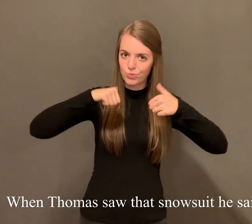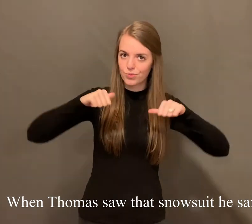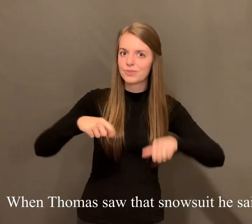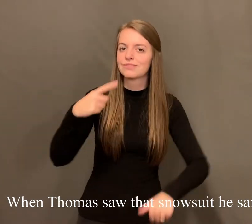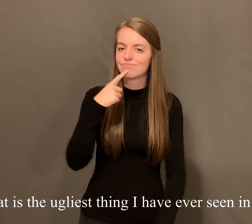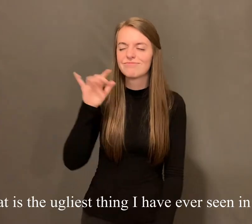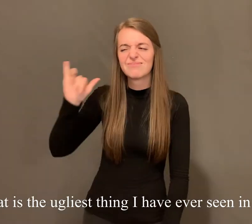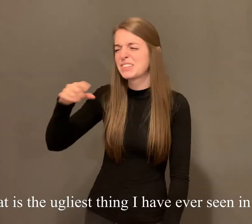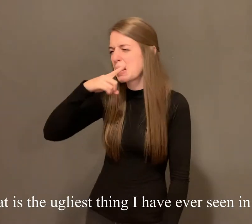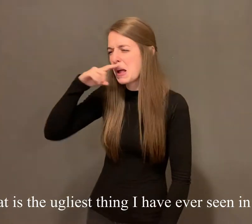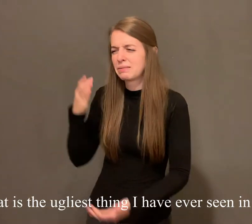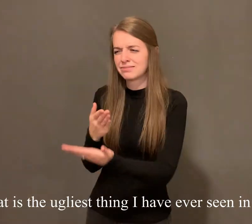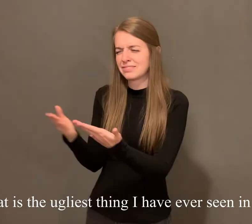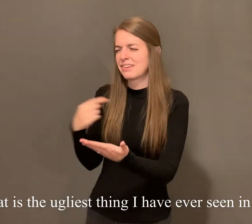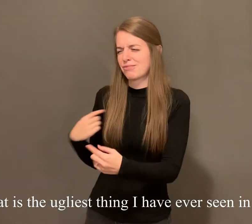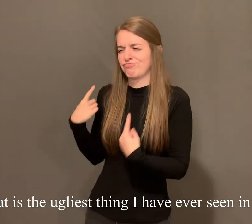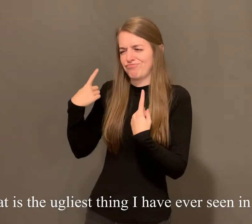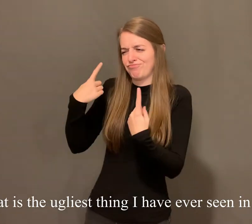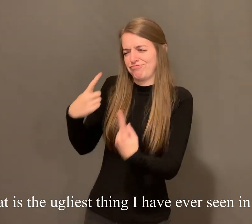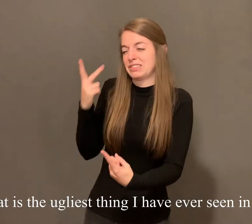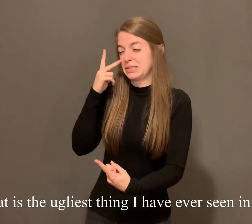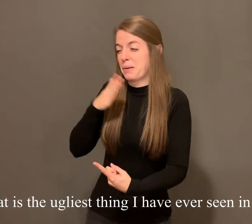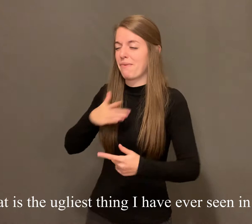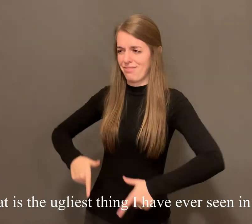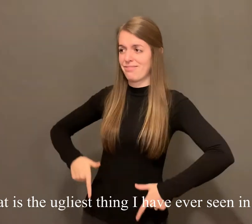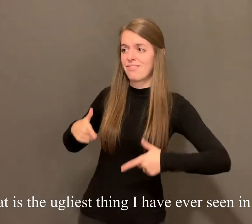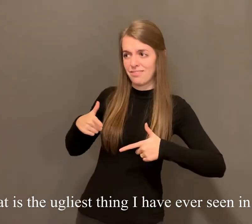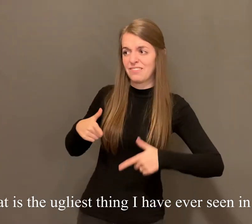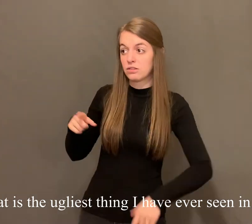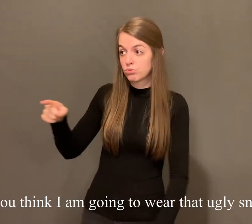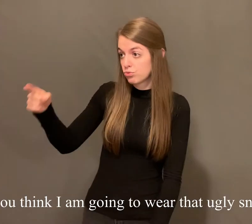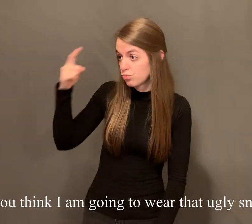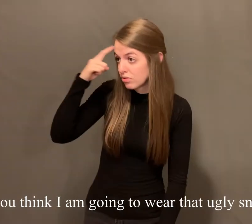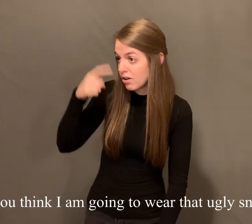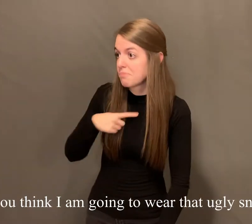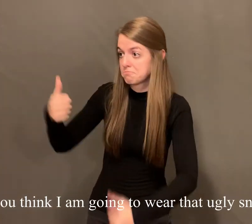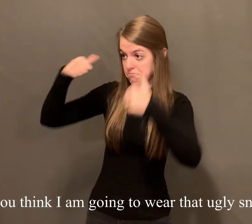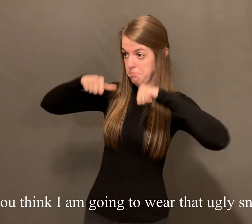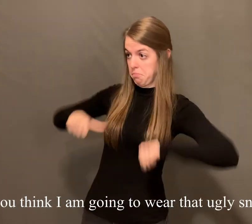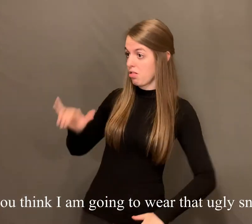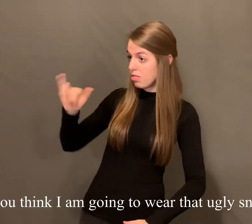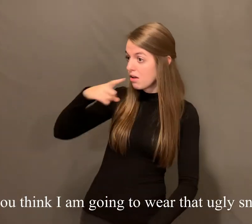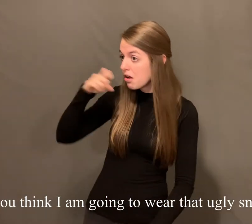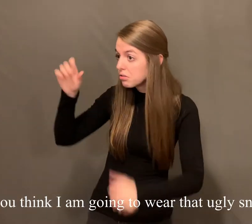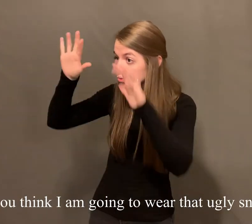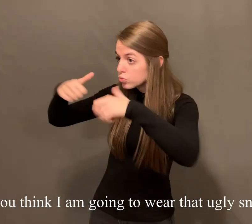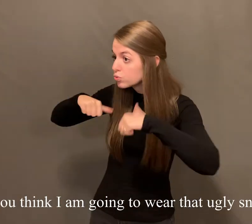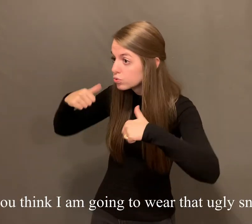that is the ugliest thing i have ever seen in my life if you think that i'm going to wear that ugly snowsuit